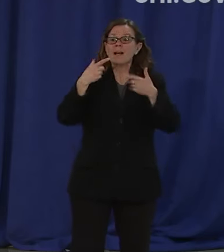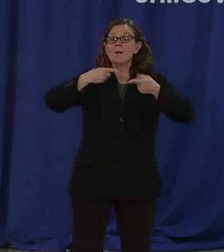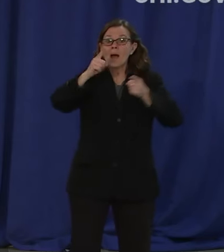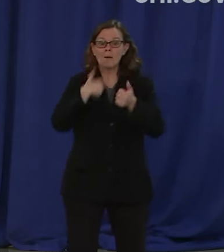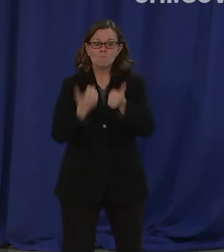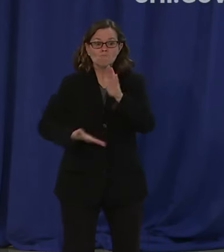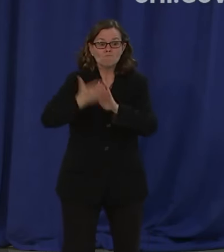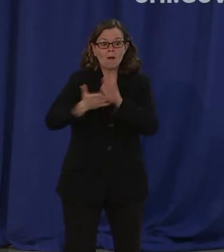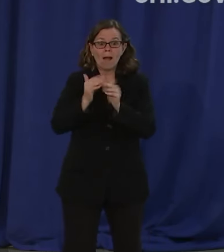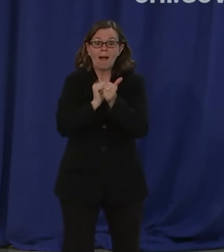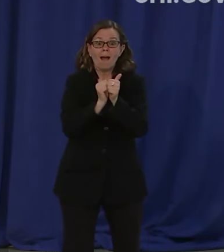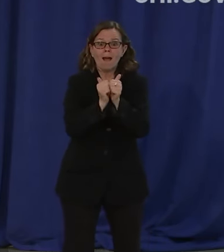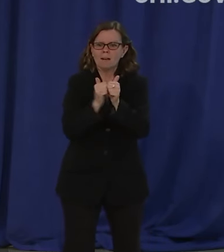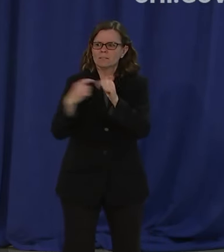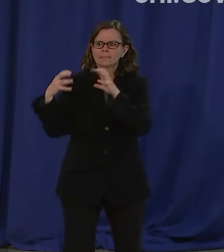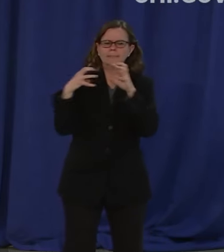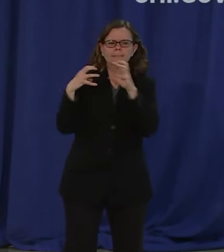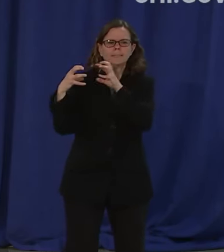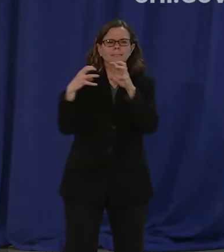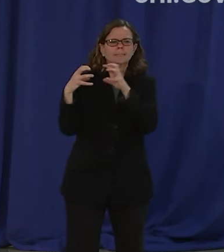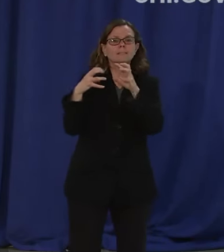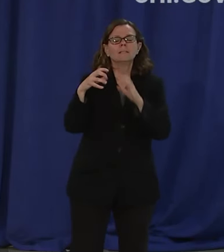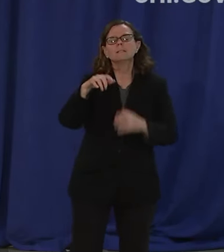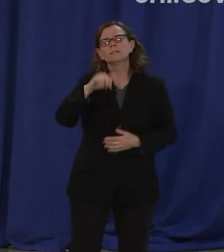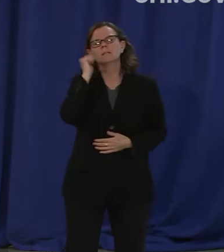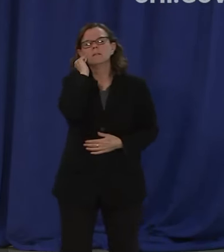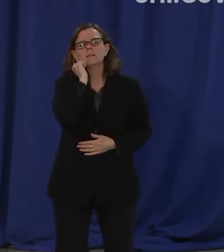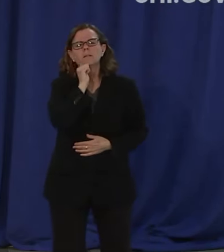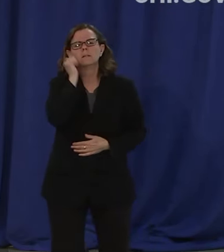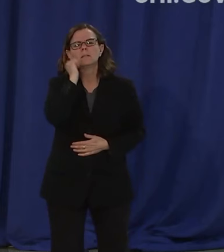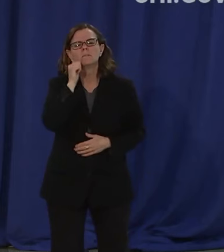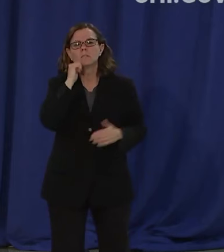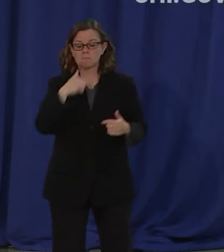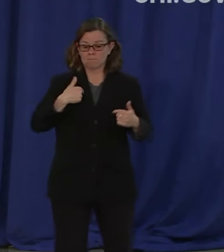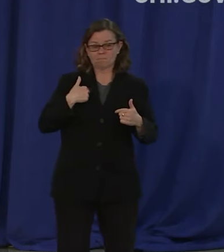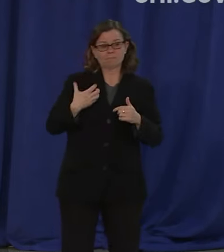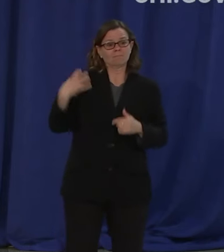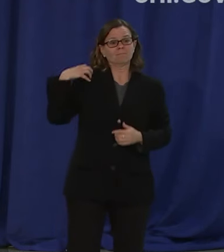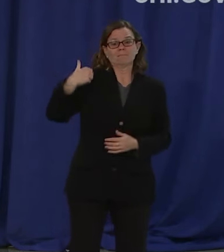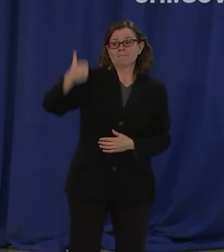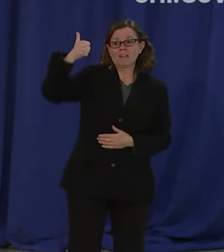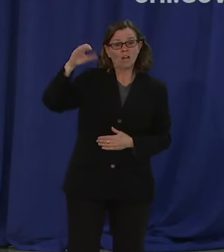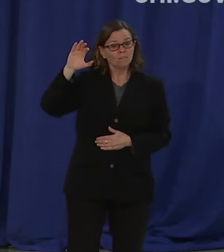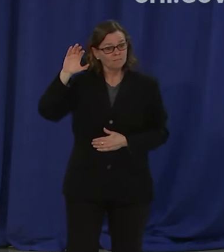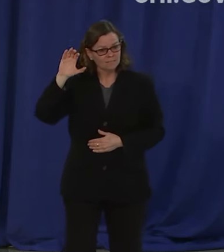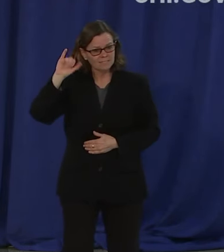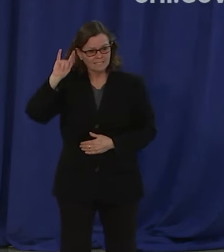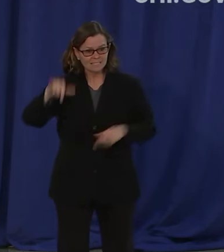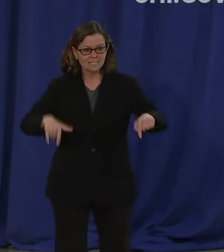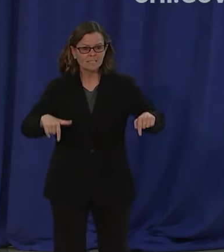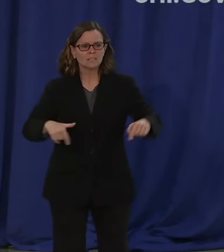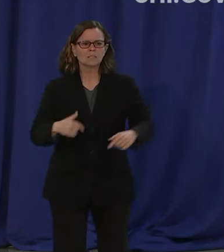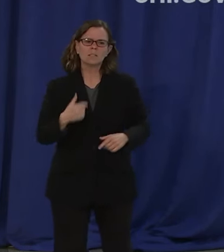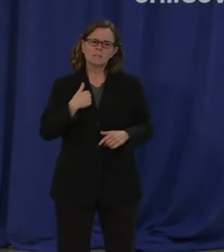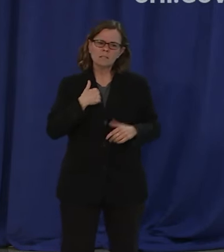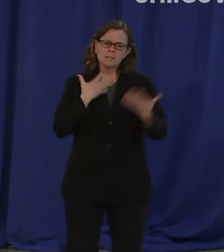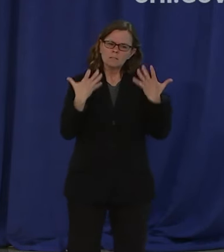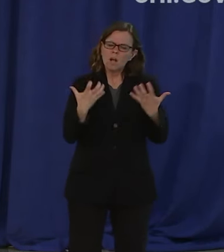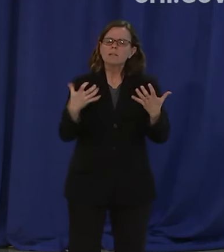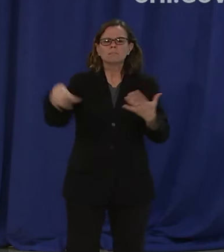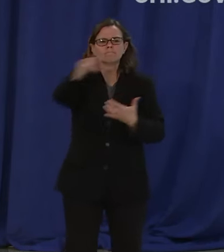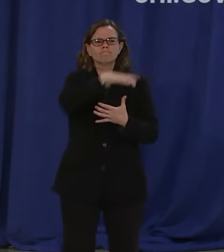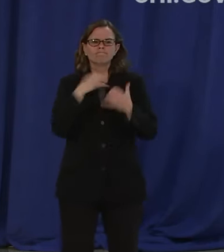single day that I am mayor of this great city. Of course, let's have a robust debate. That's what